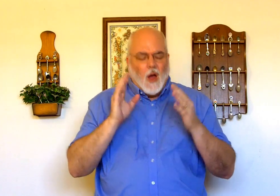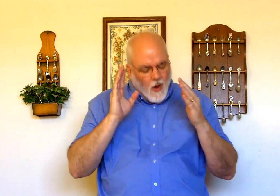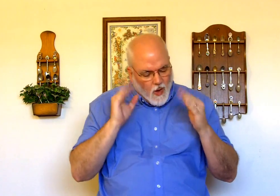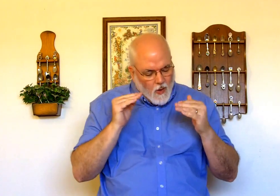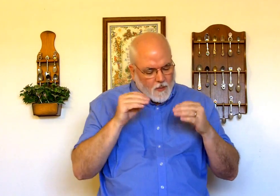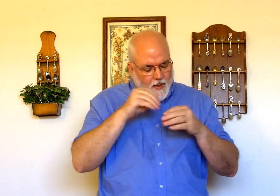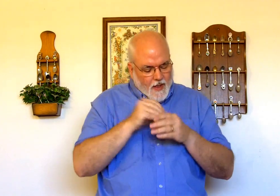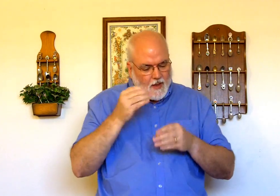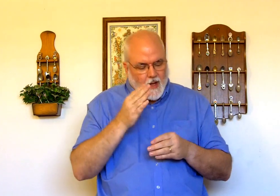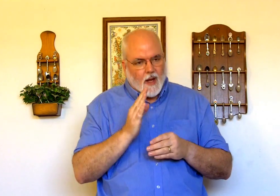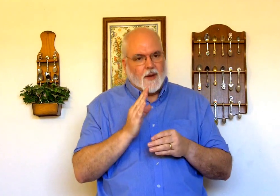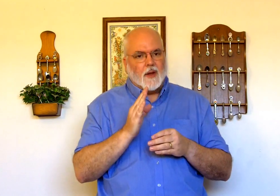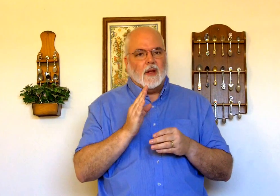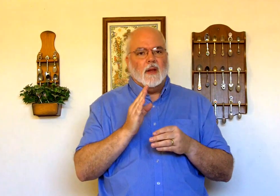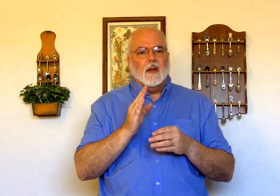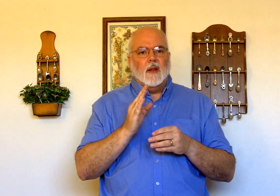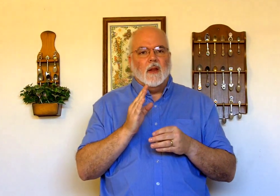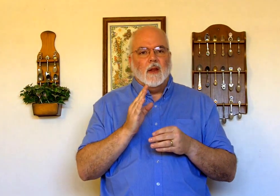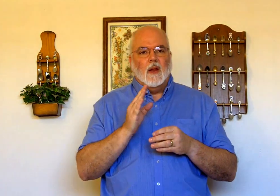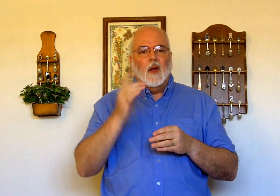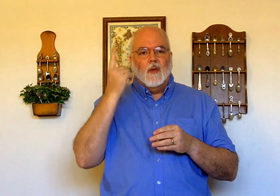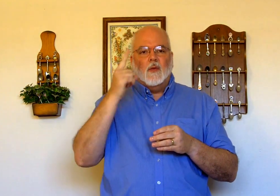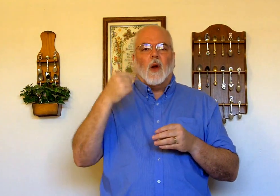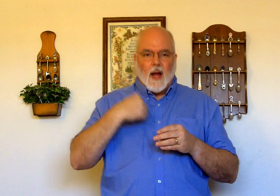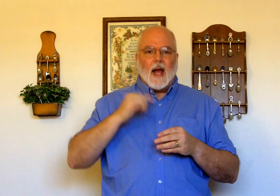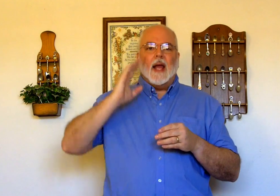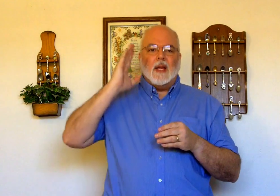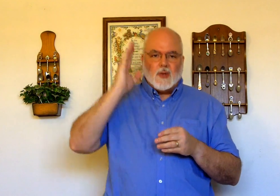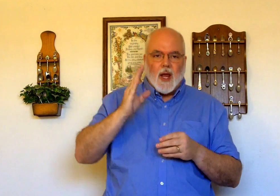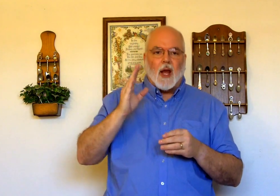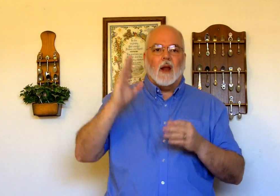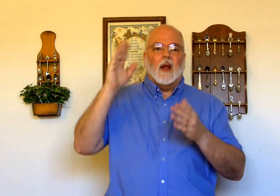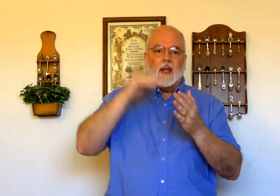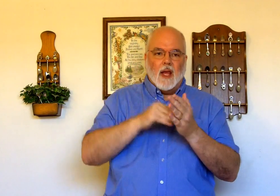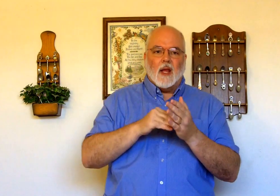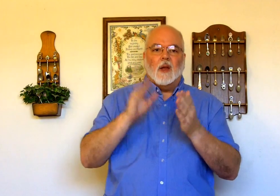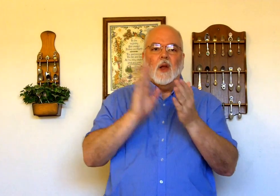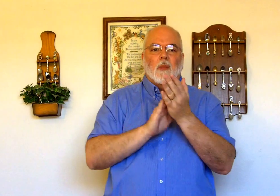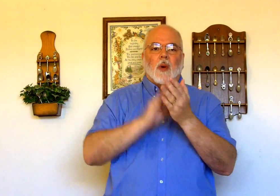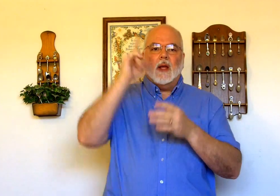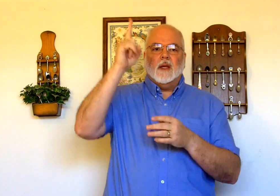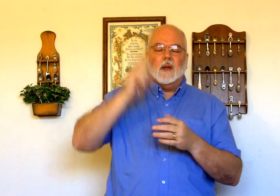hope in God for I shall again praise him